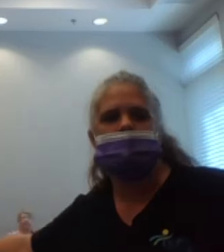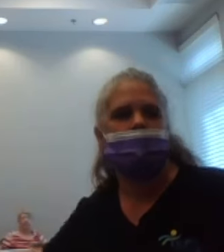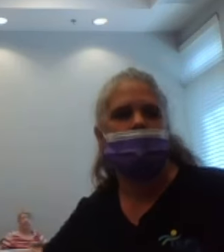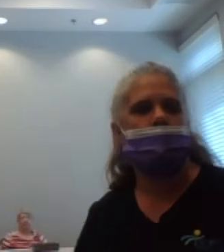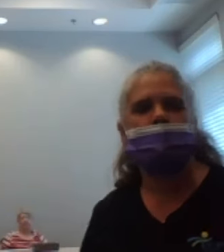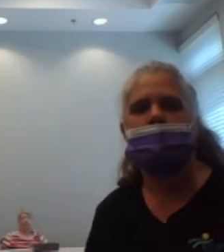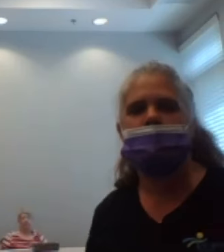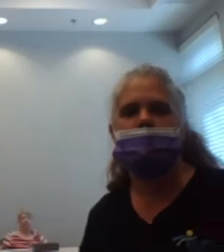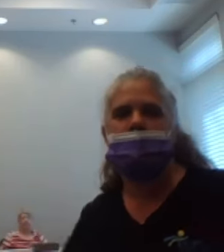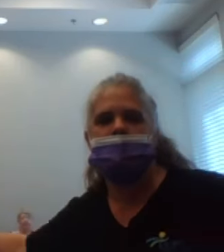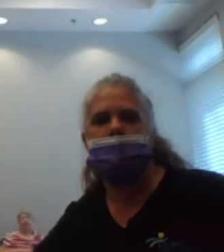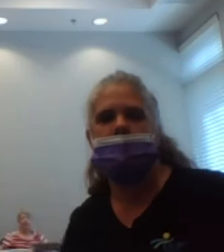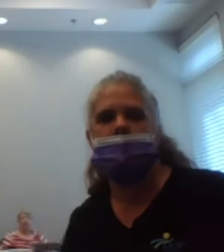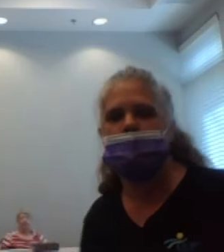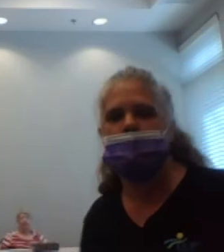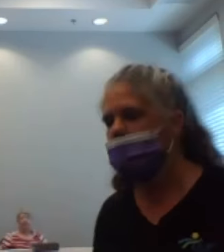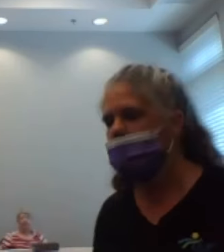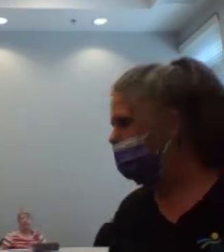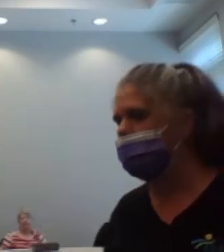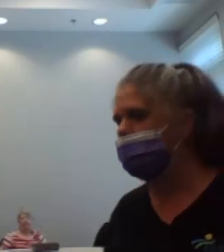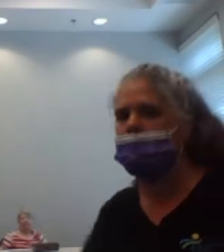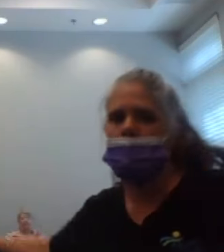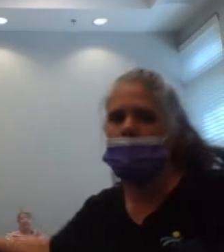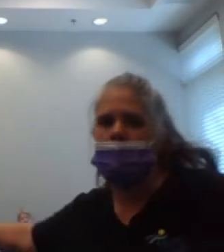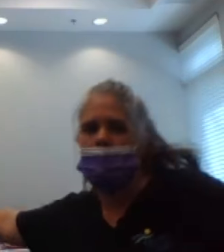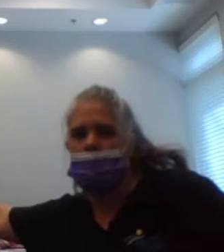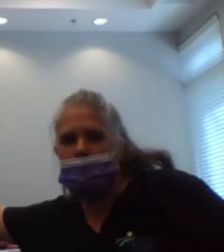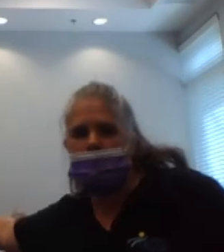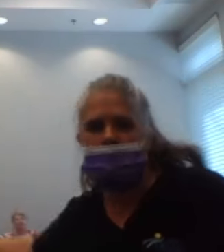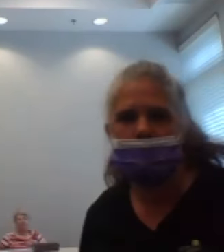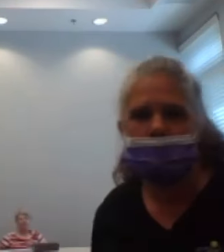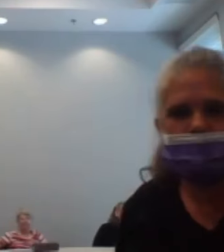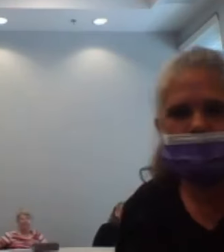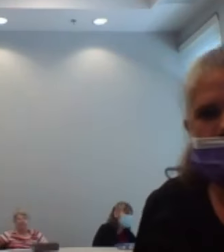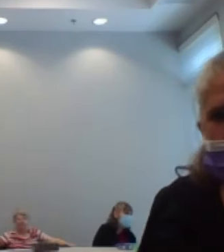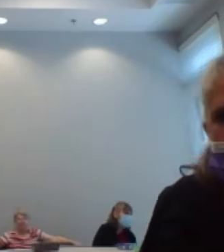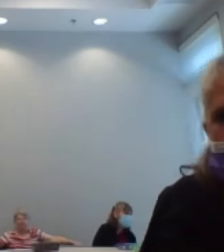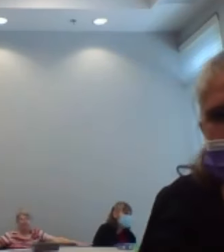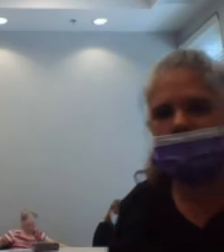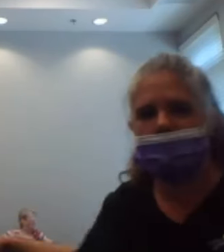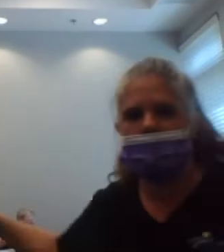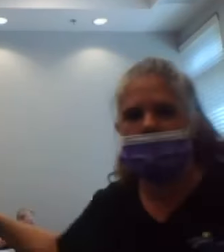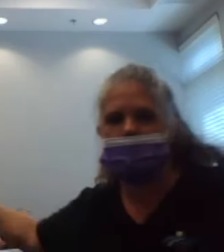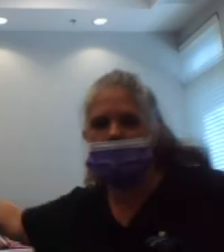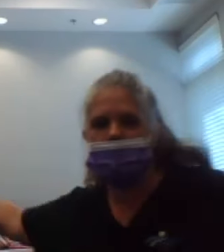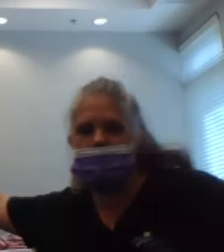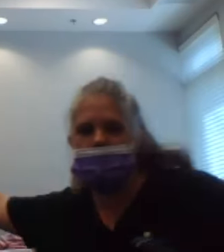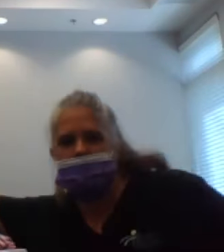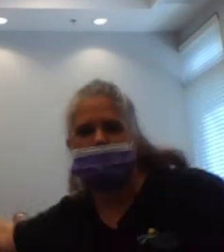We'll go back from left to right, okay? Okay. 1, 2, 3,